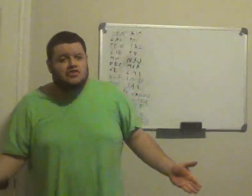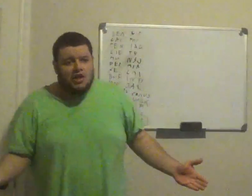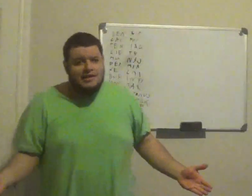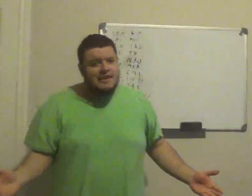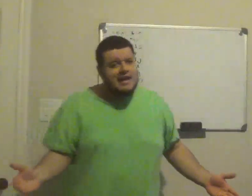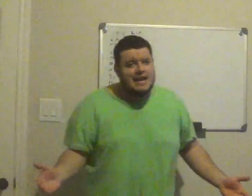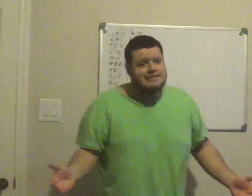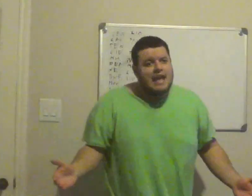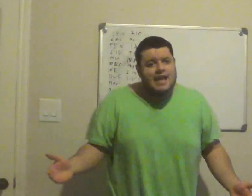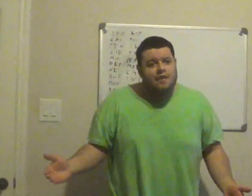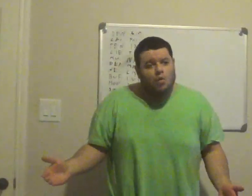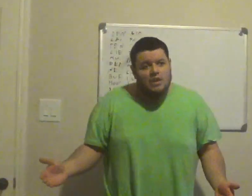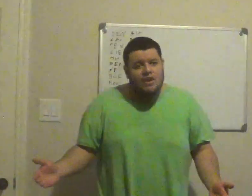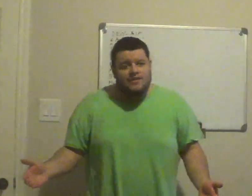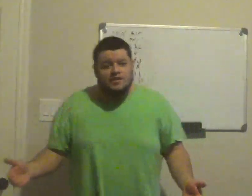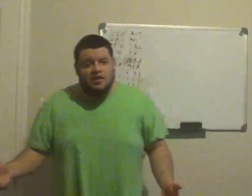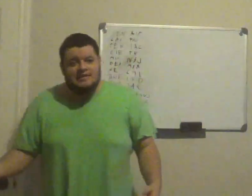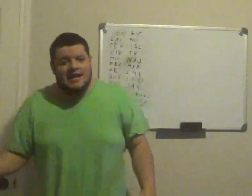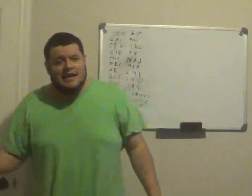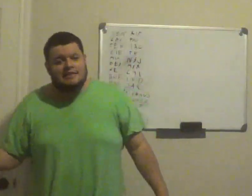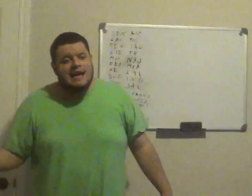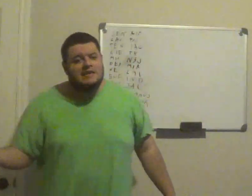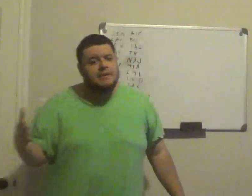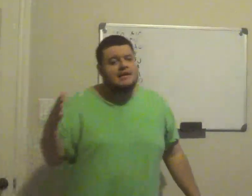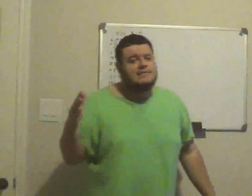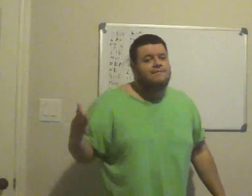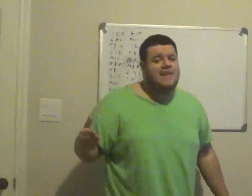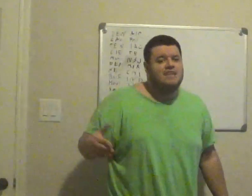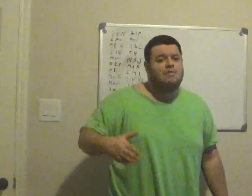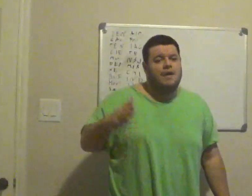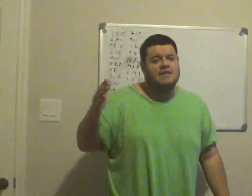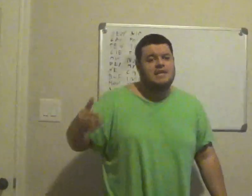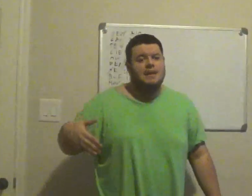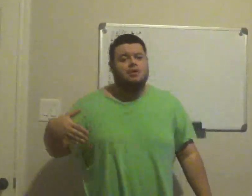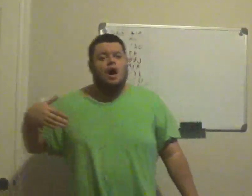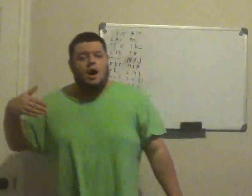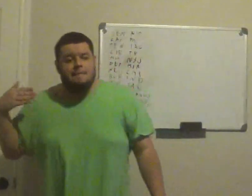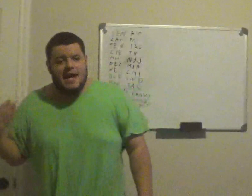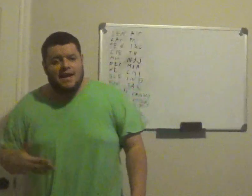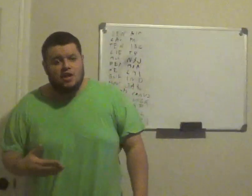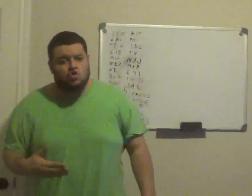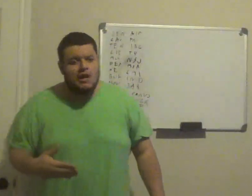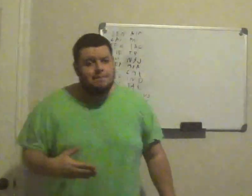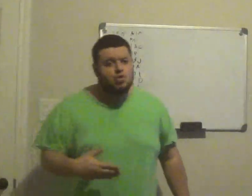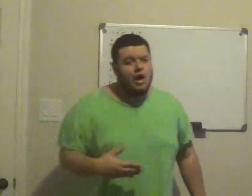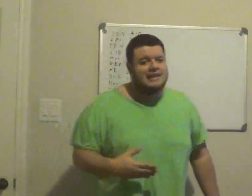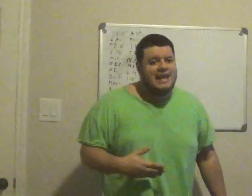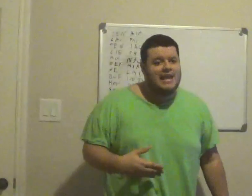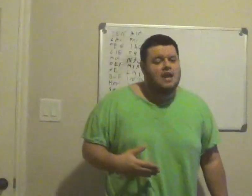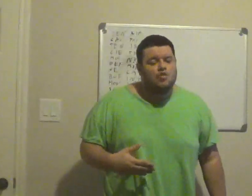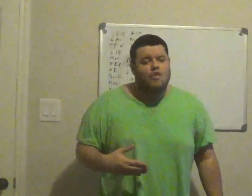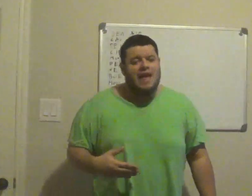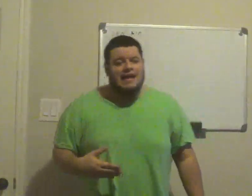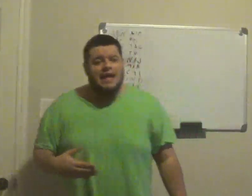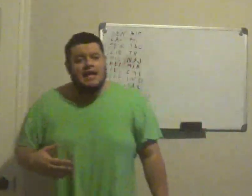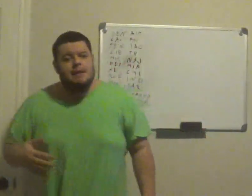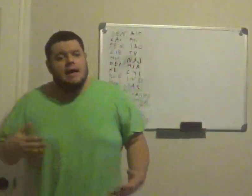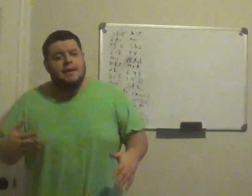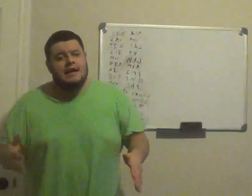selling tickets, and the only reason they're selling tickets, is because the fans from other teams are making the trip to LA for that game, because